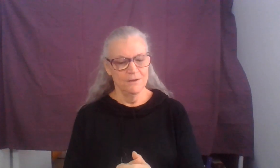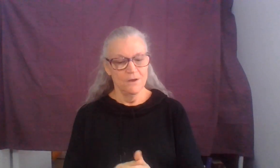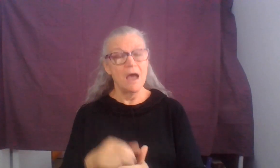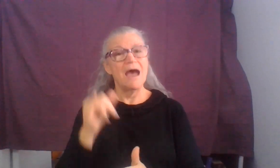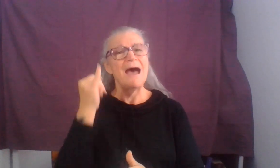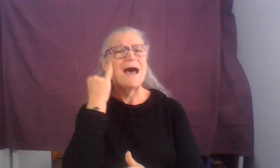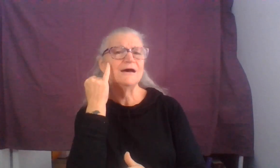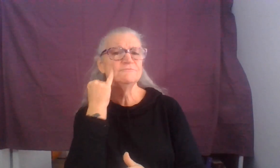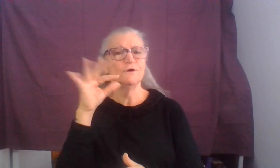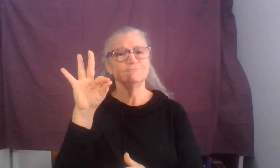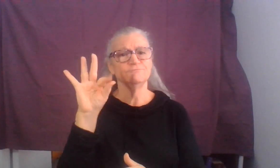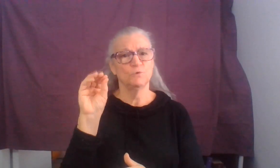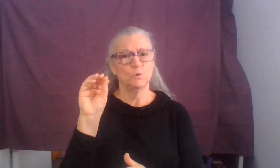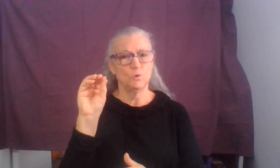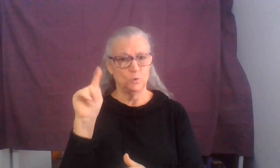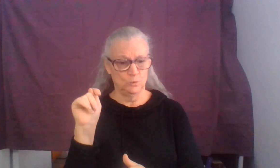If a foot should say,